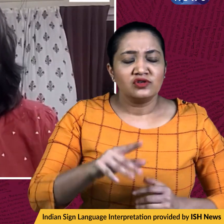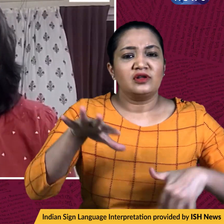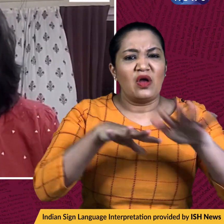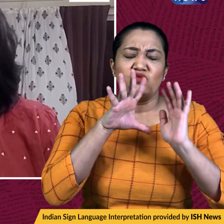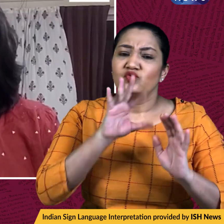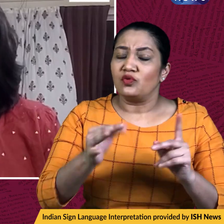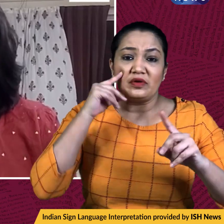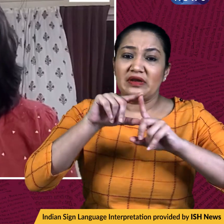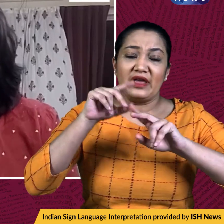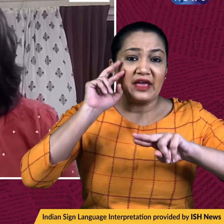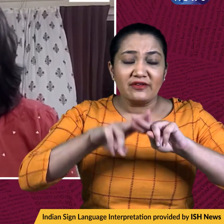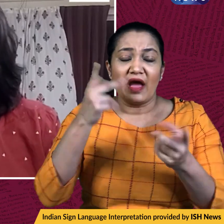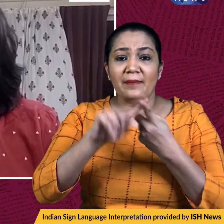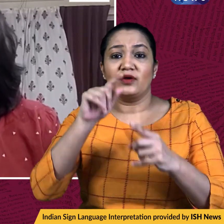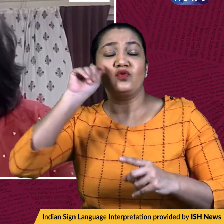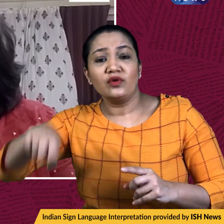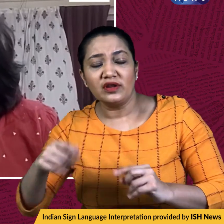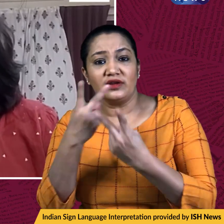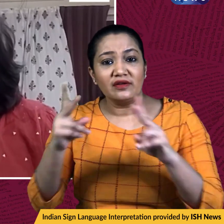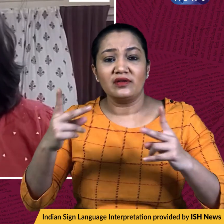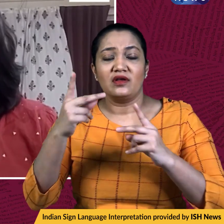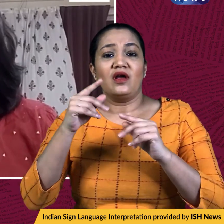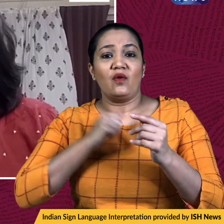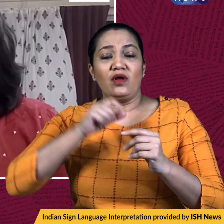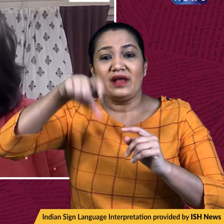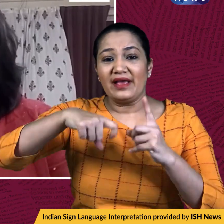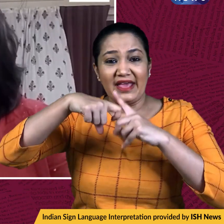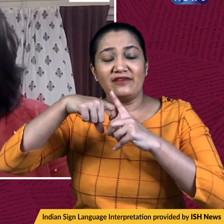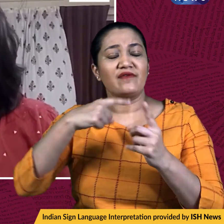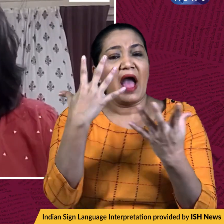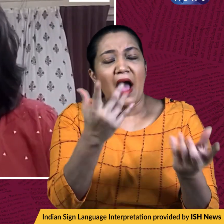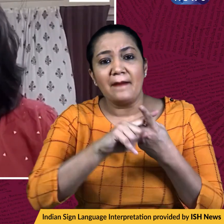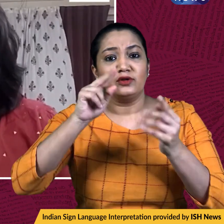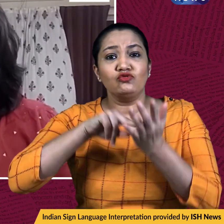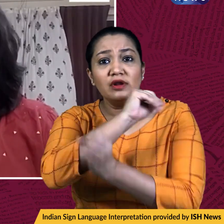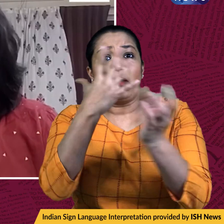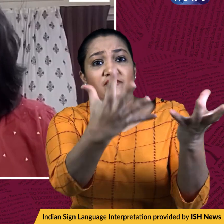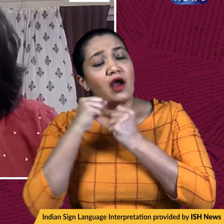a real danger if Ukraine's capital acquired nuclear weapons.